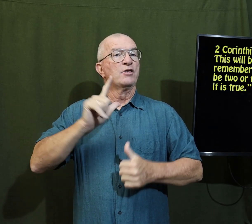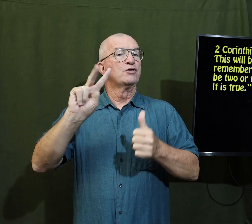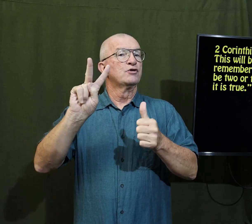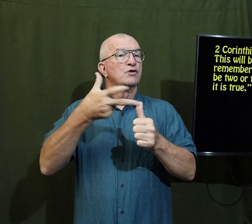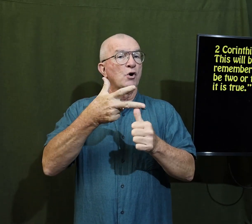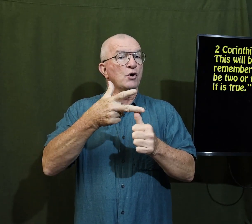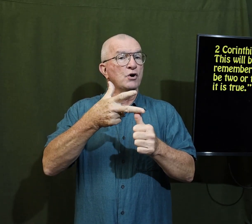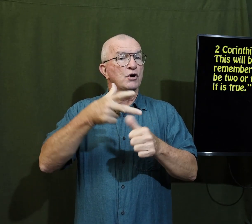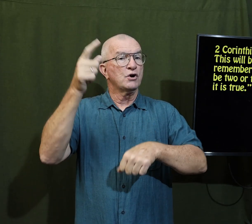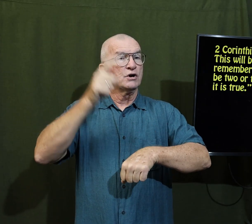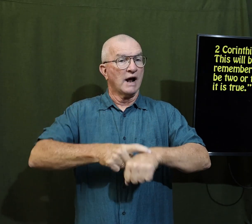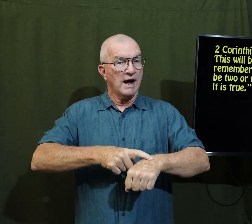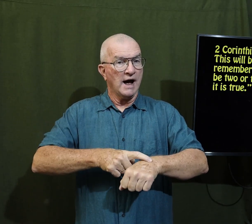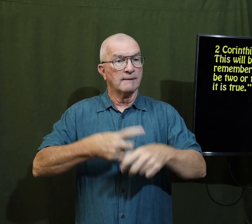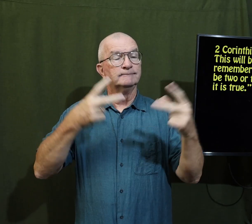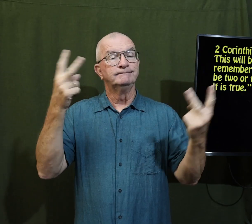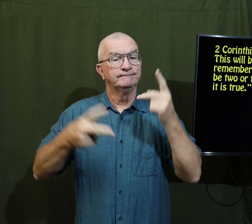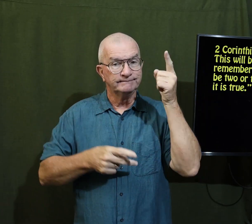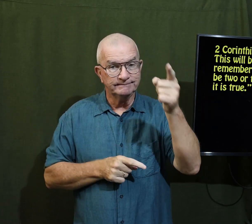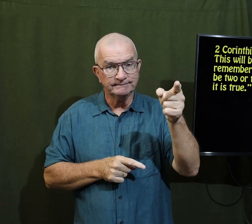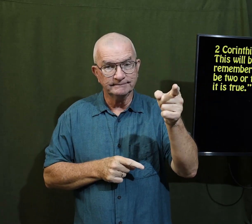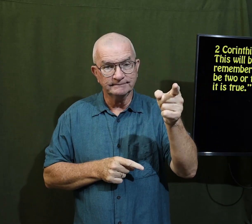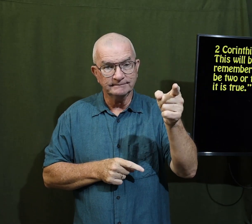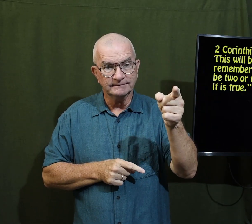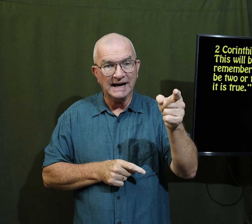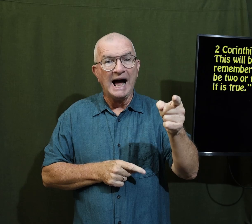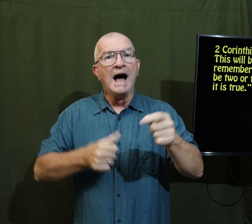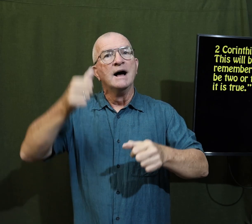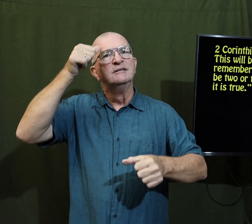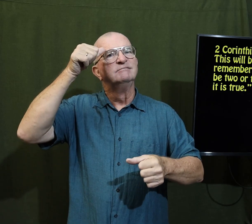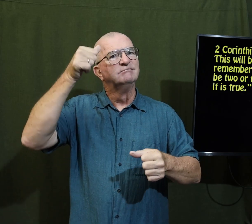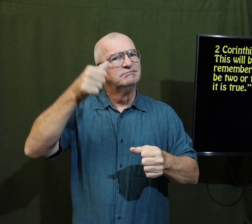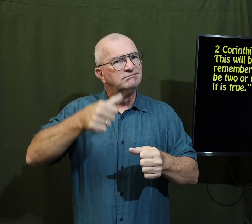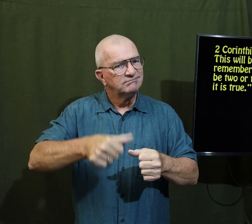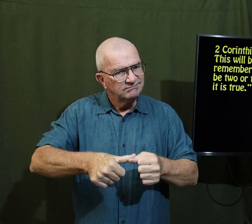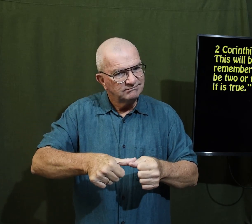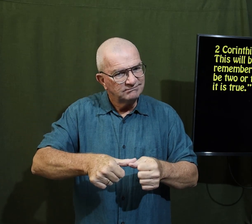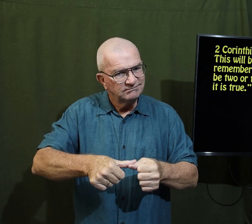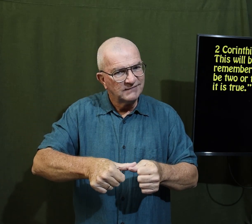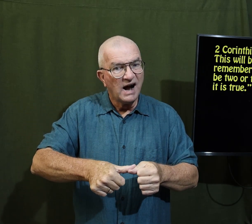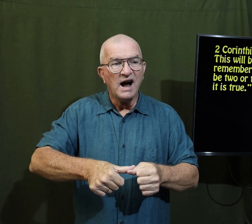This will be my third time to visit you. And remember,